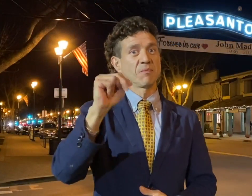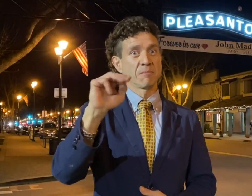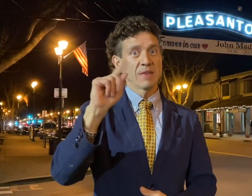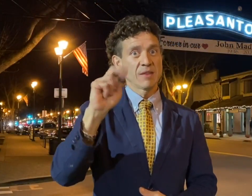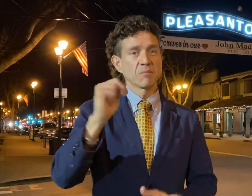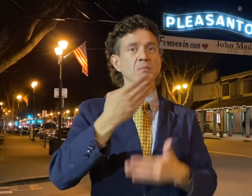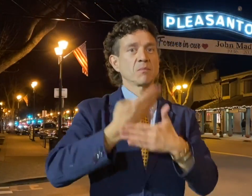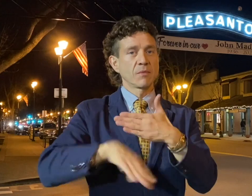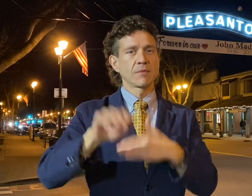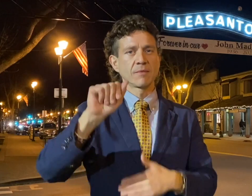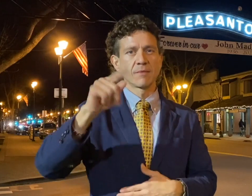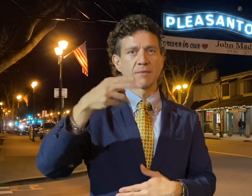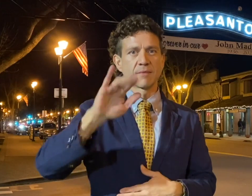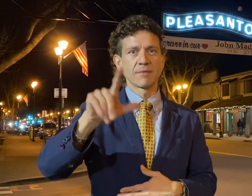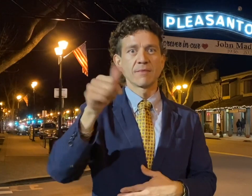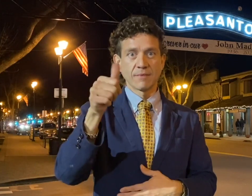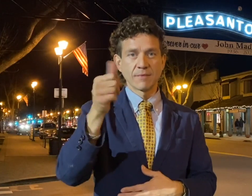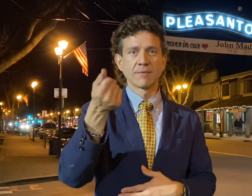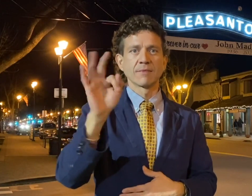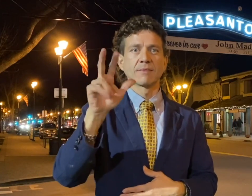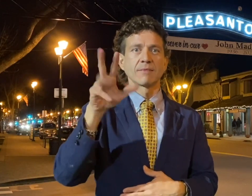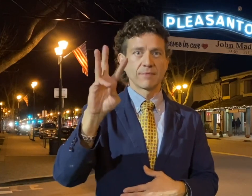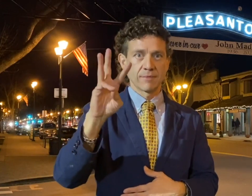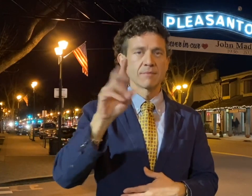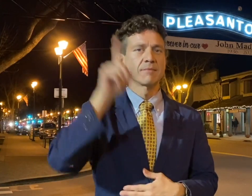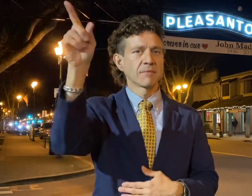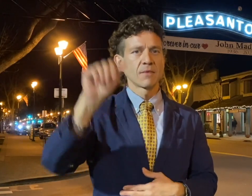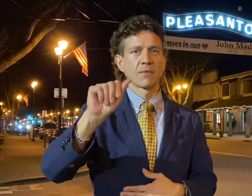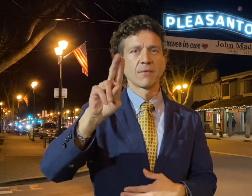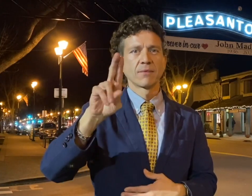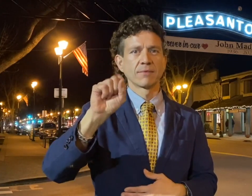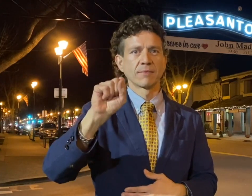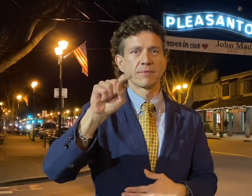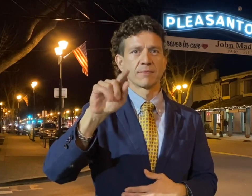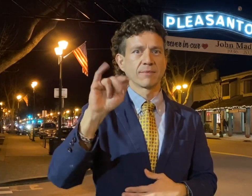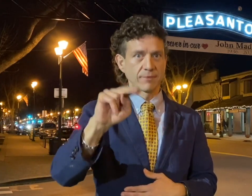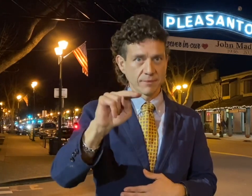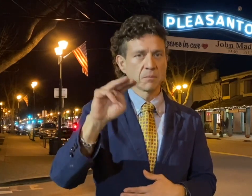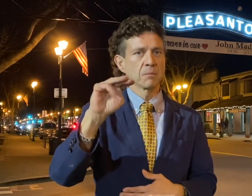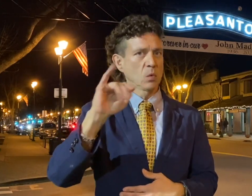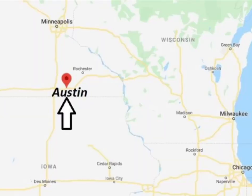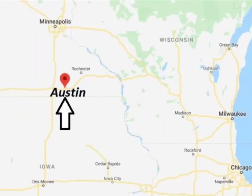John was born April 10th, 1936 in Austin, Minnesota.